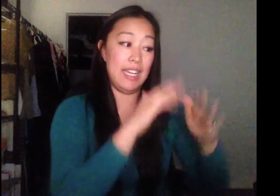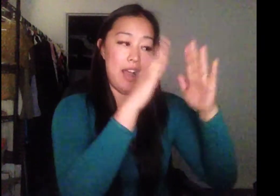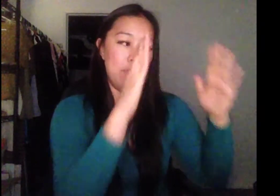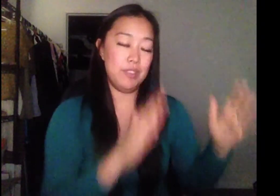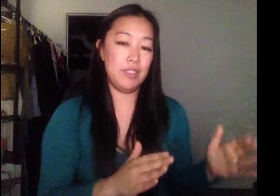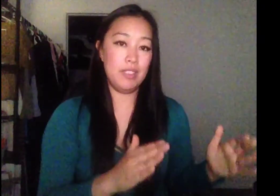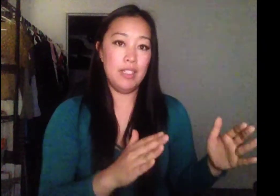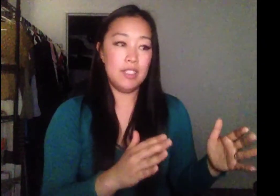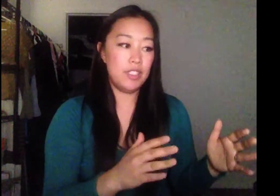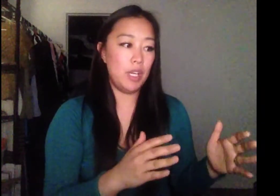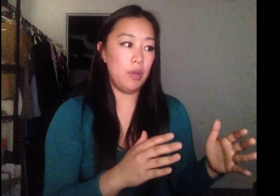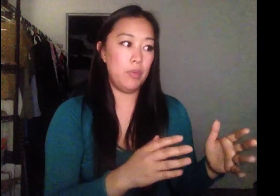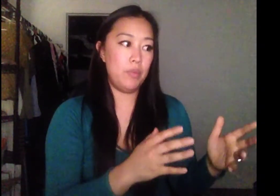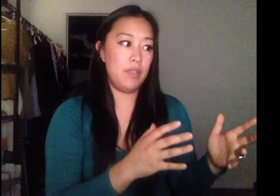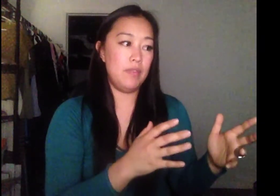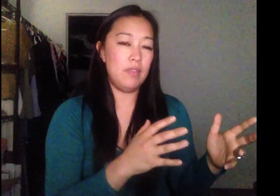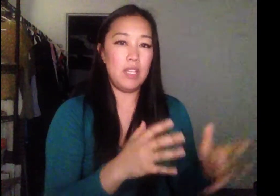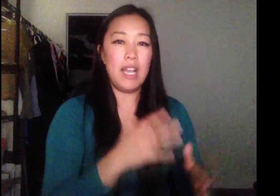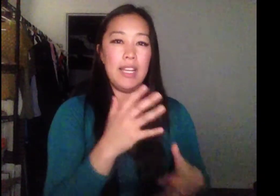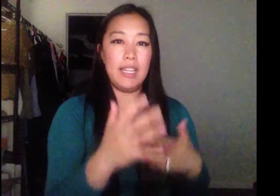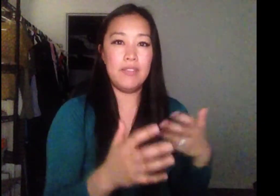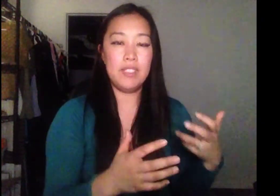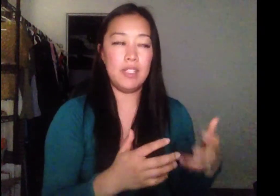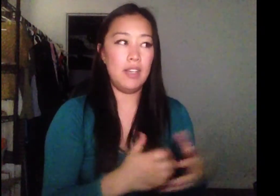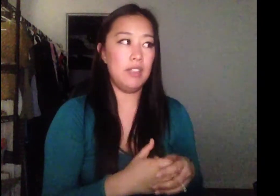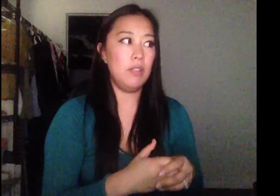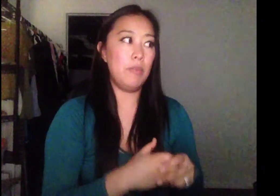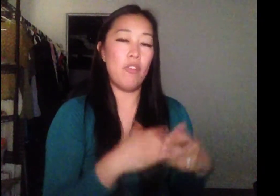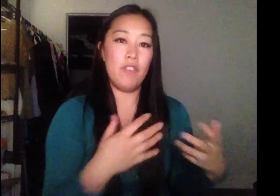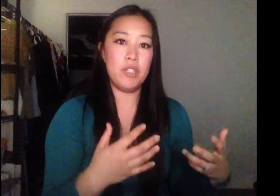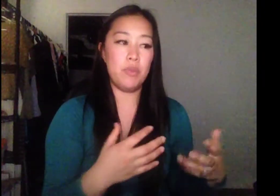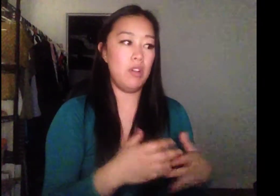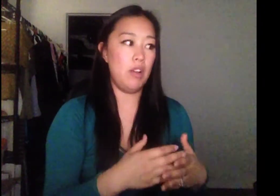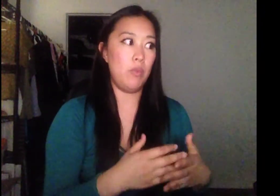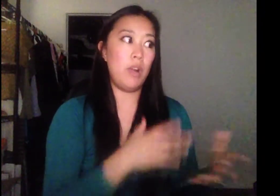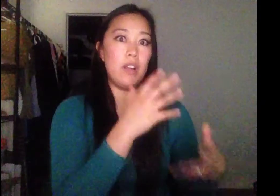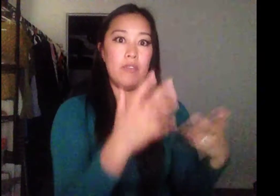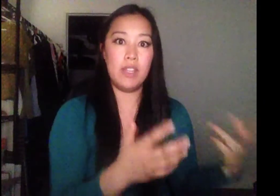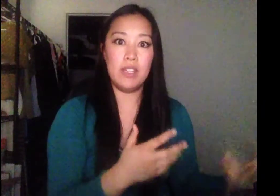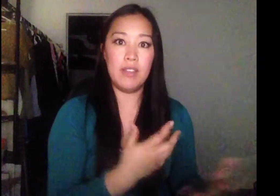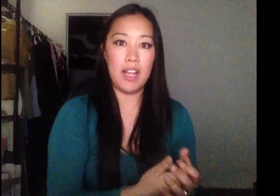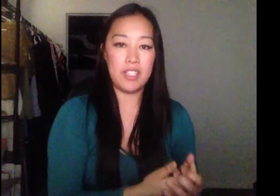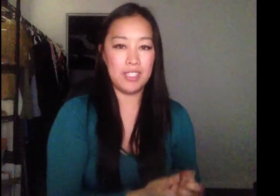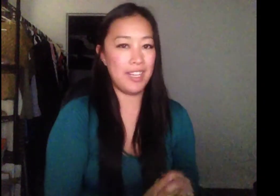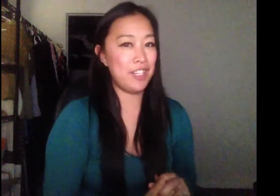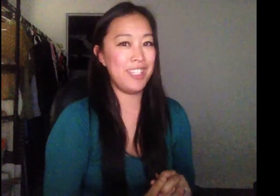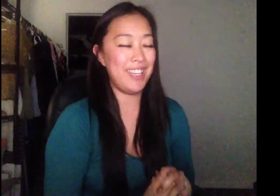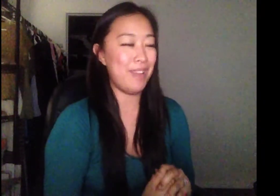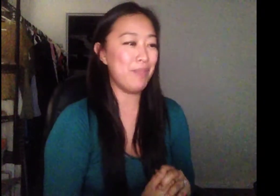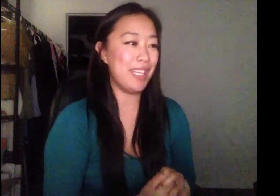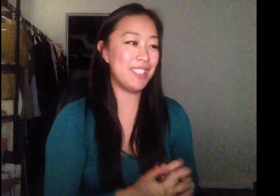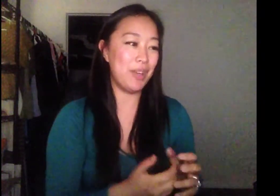house. So it kind of gives a little bit more visual on where the actions actually taking place. So